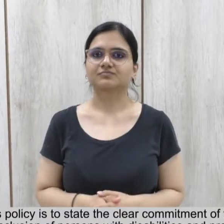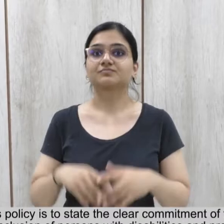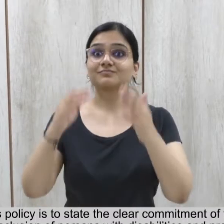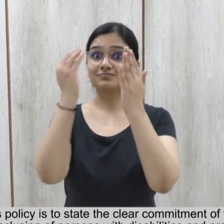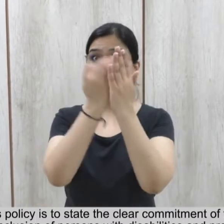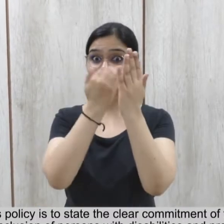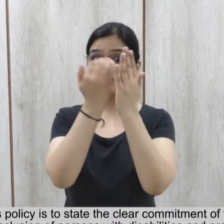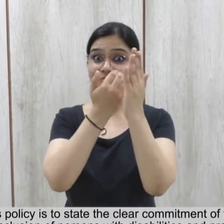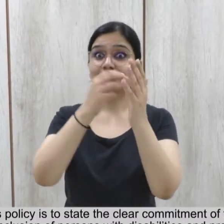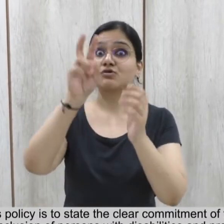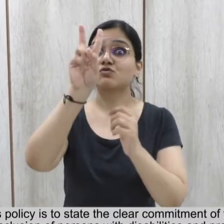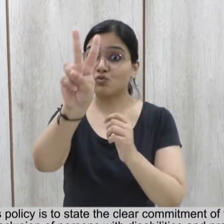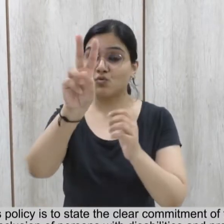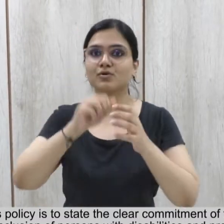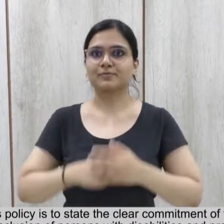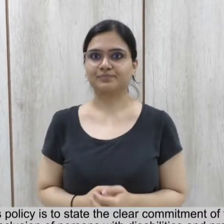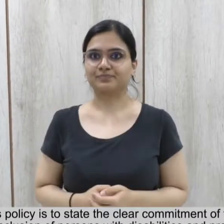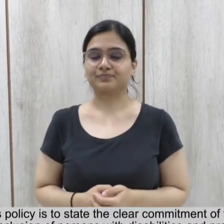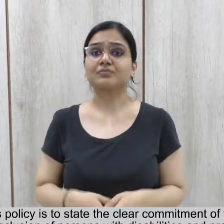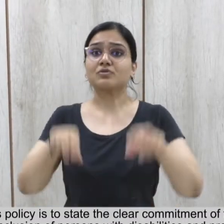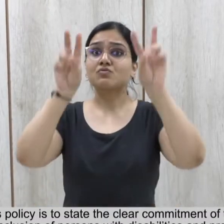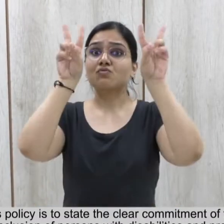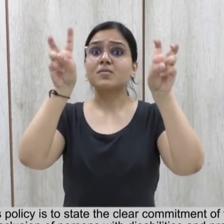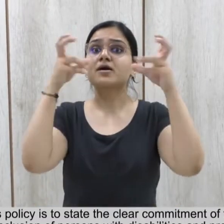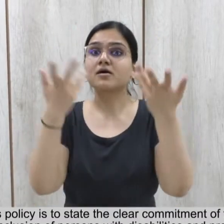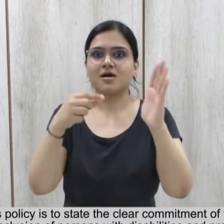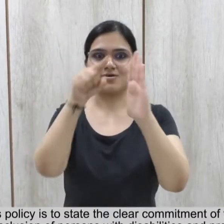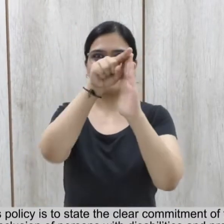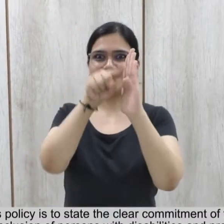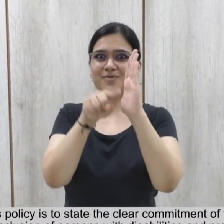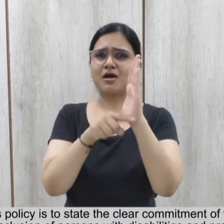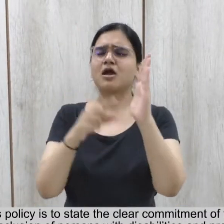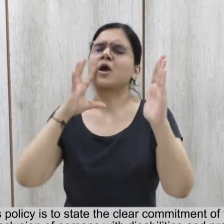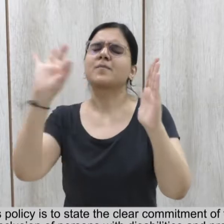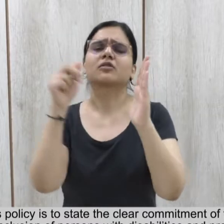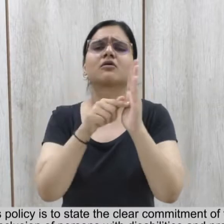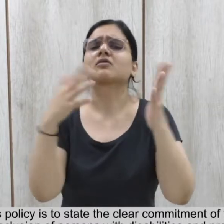Chapter 2 Principles of this Policy